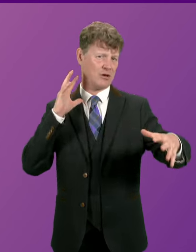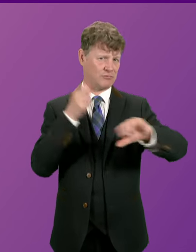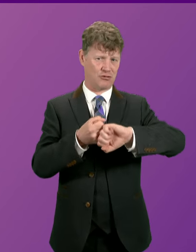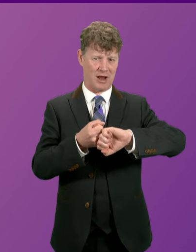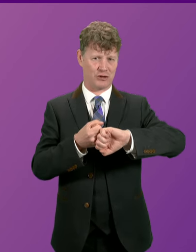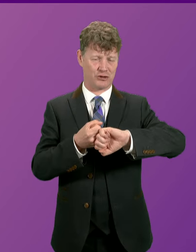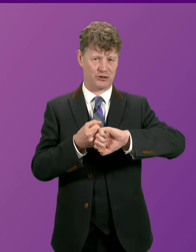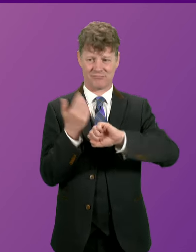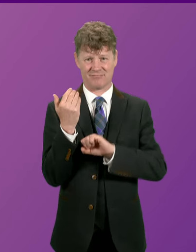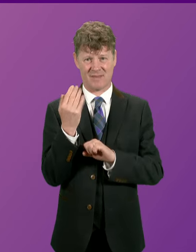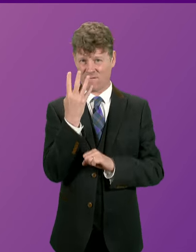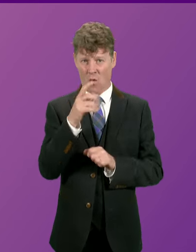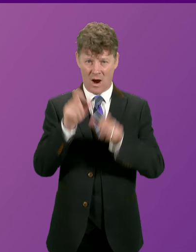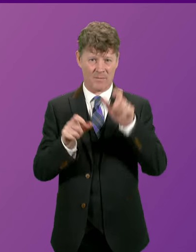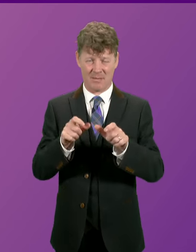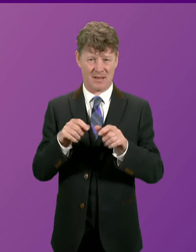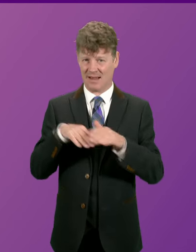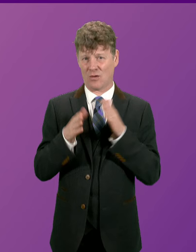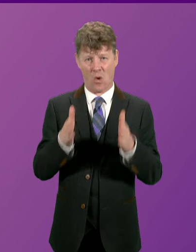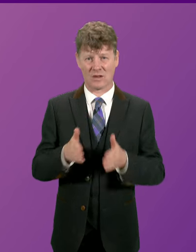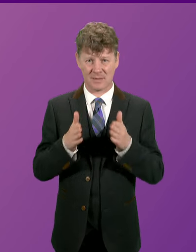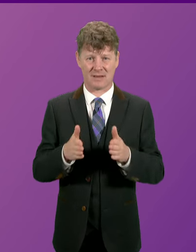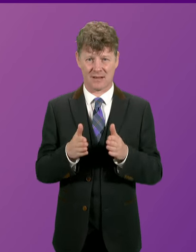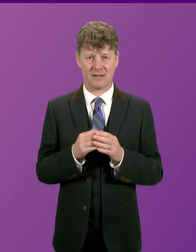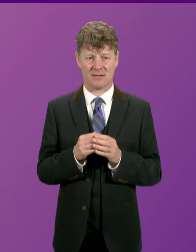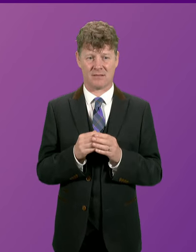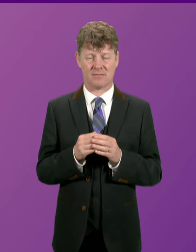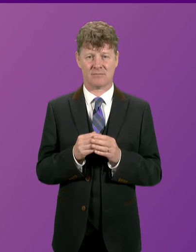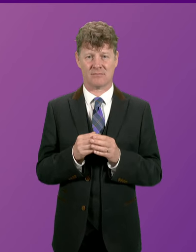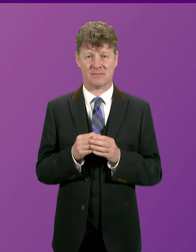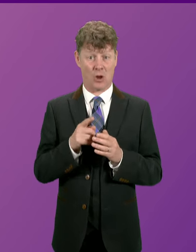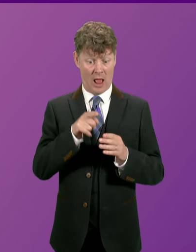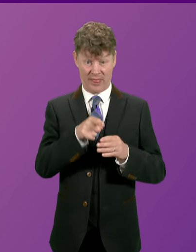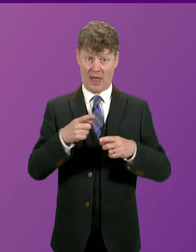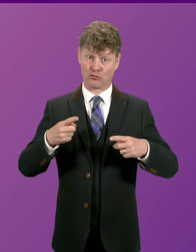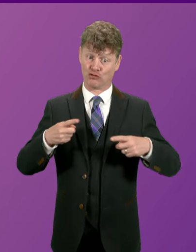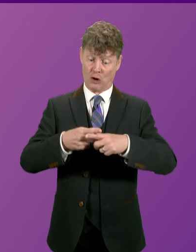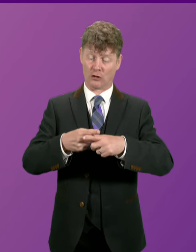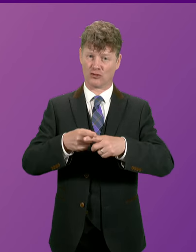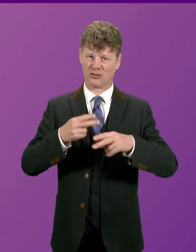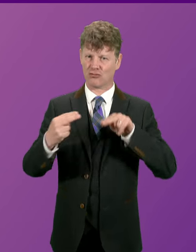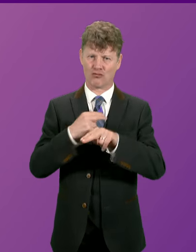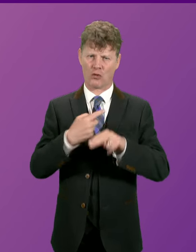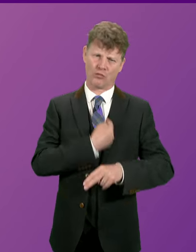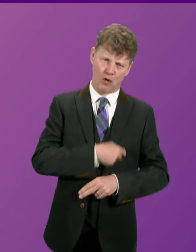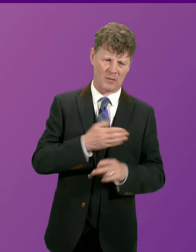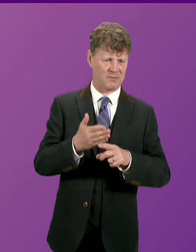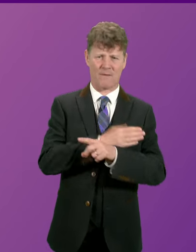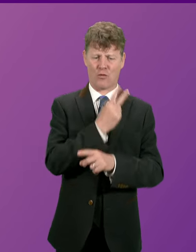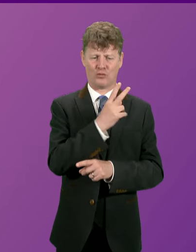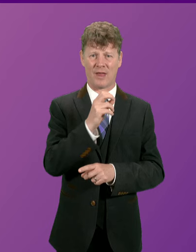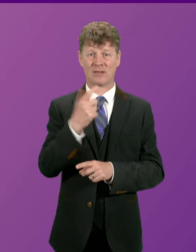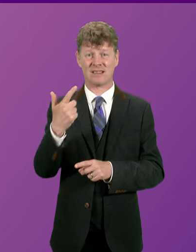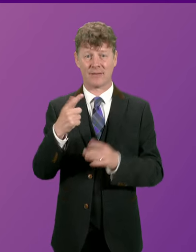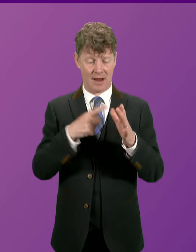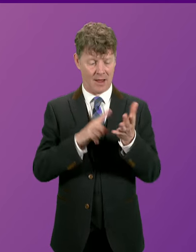people in hospital and the road closed for hours. Promises to upgrade this junction date back to before 2007, when Alex